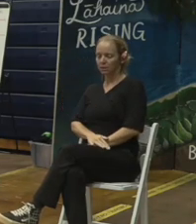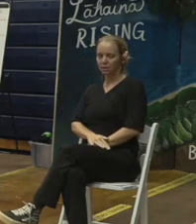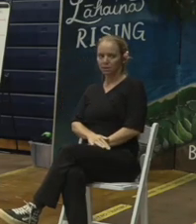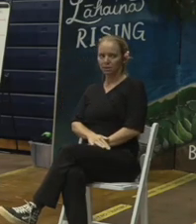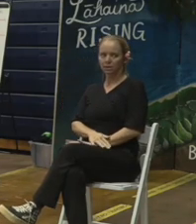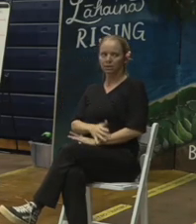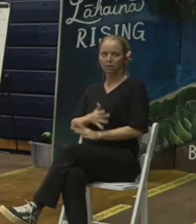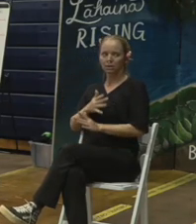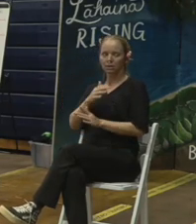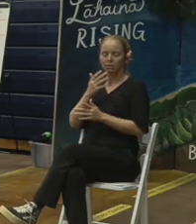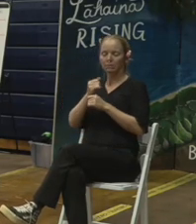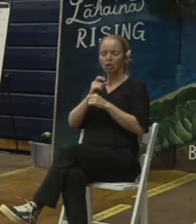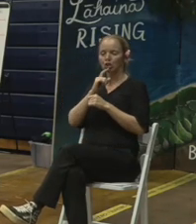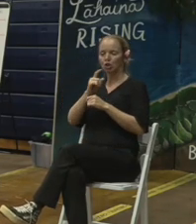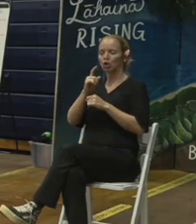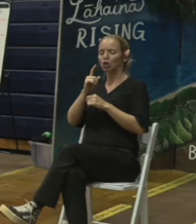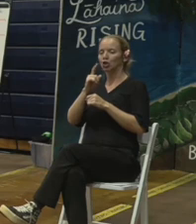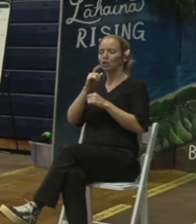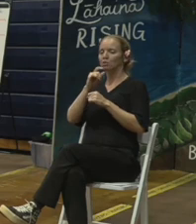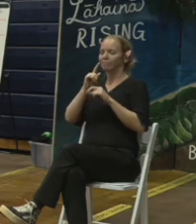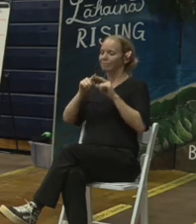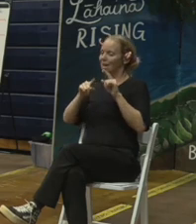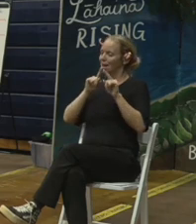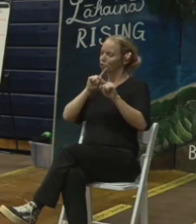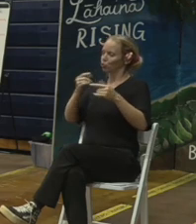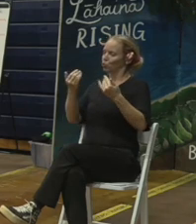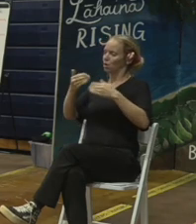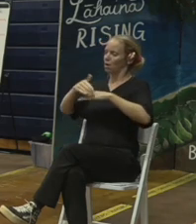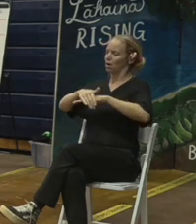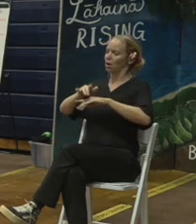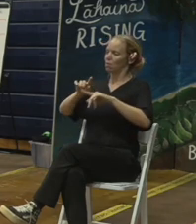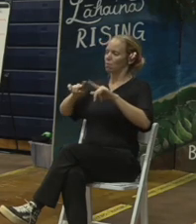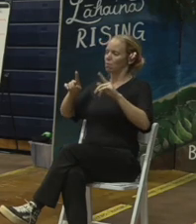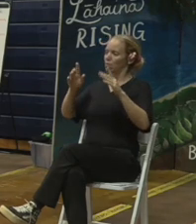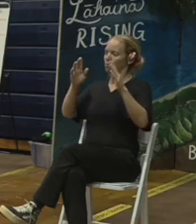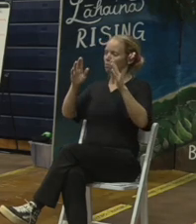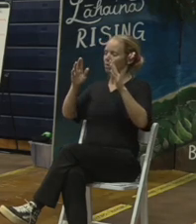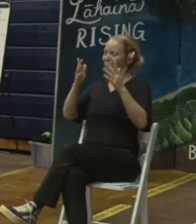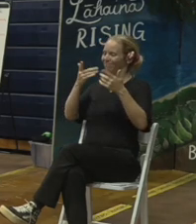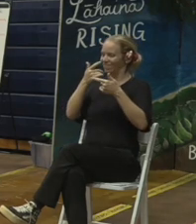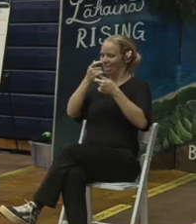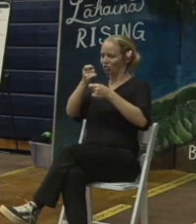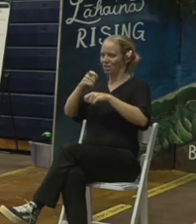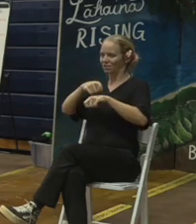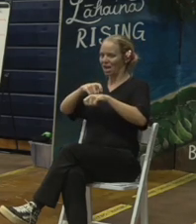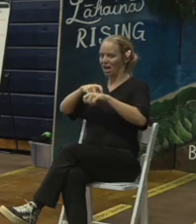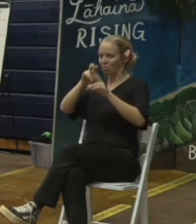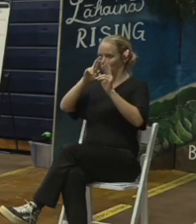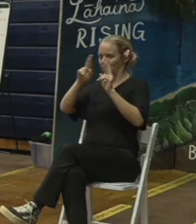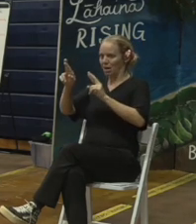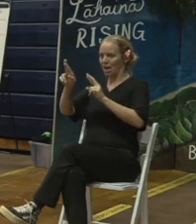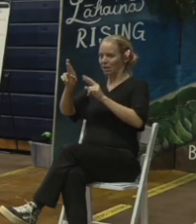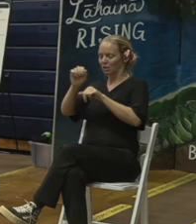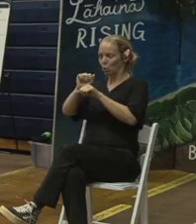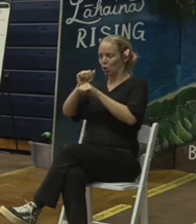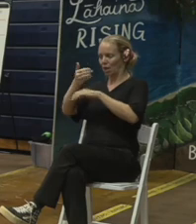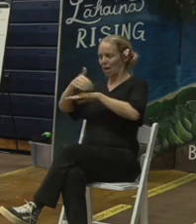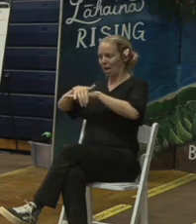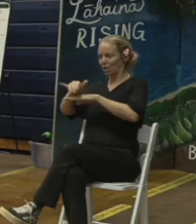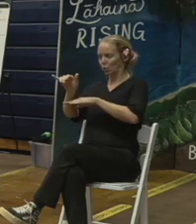be unanswered some will not be answered this evening just in interest of time and respect it being a work night as well